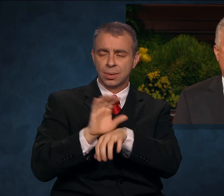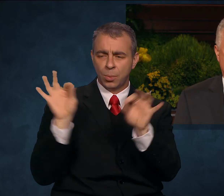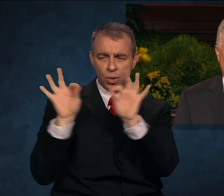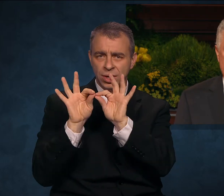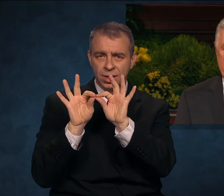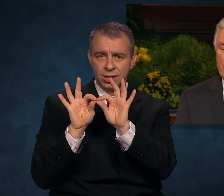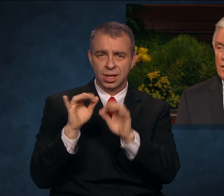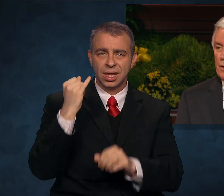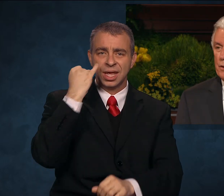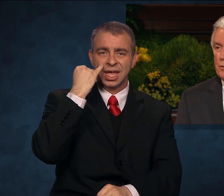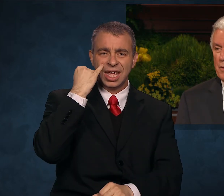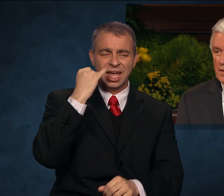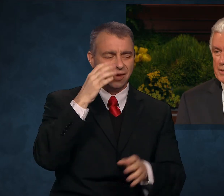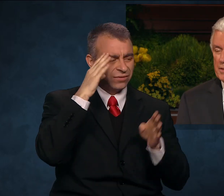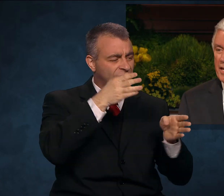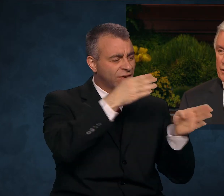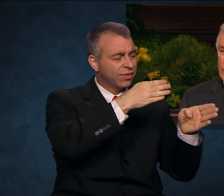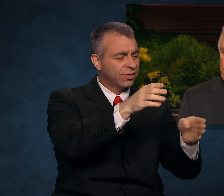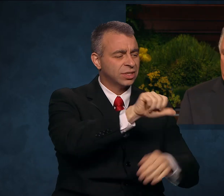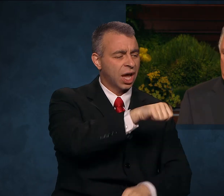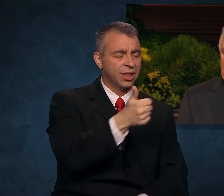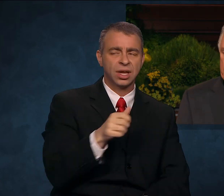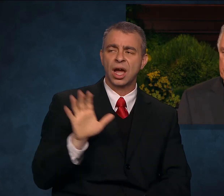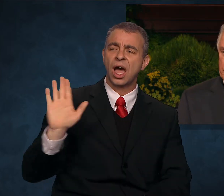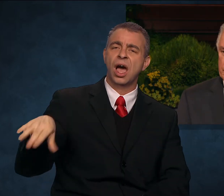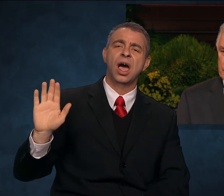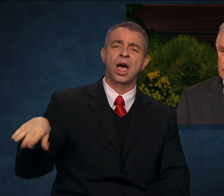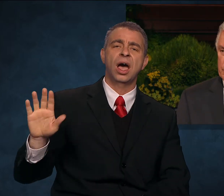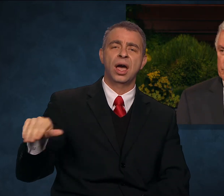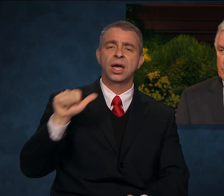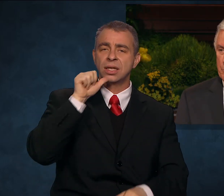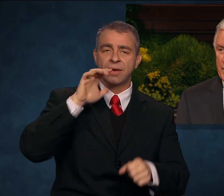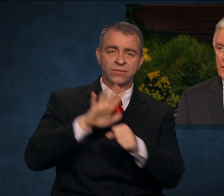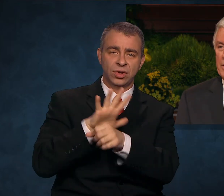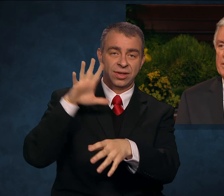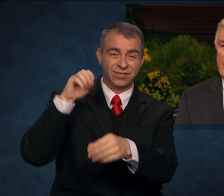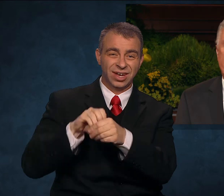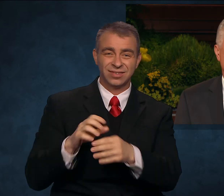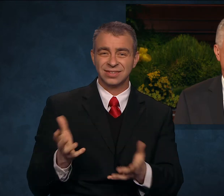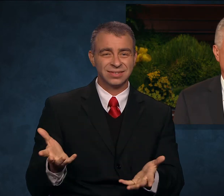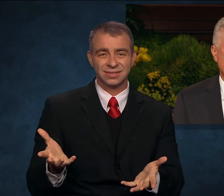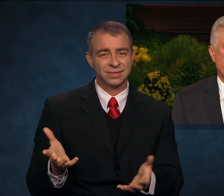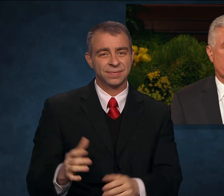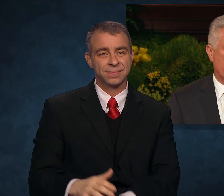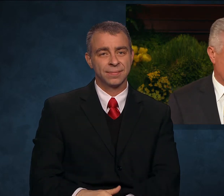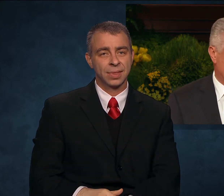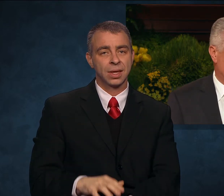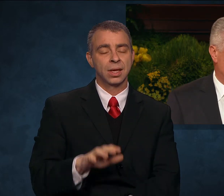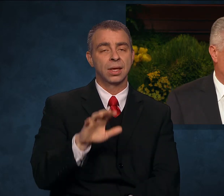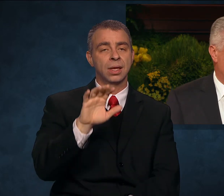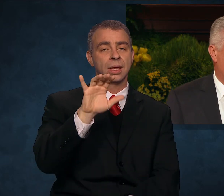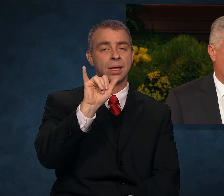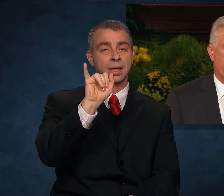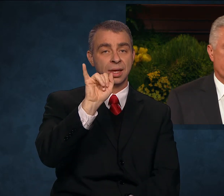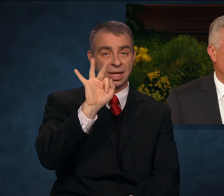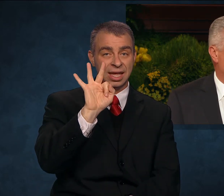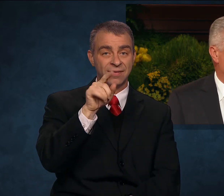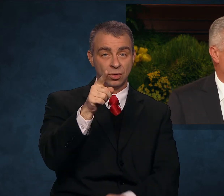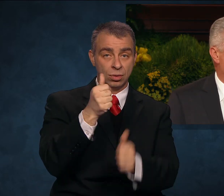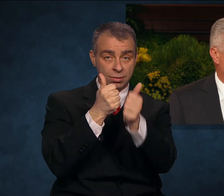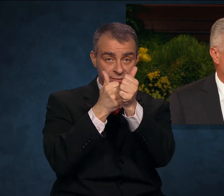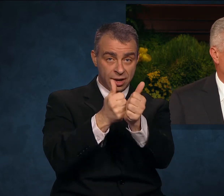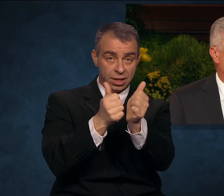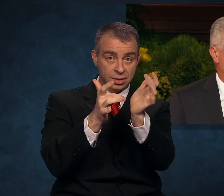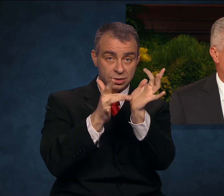-hearted effort to this sacred work. Being a disciple of Jesus Christ is